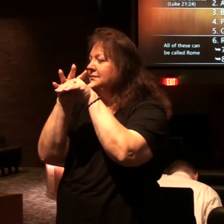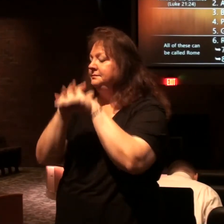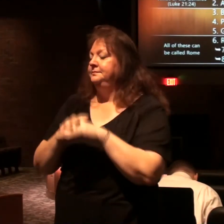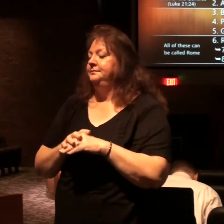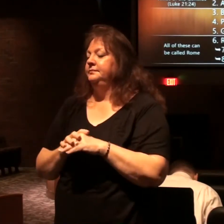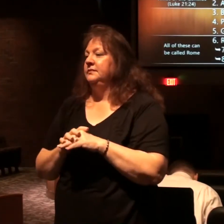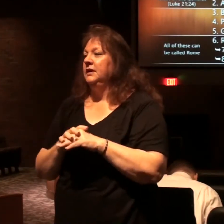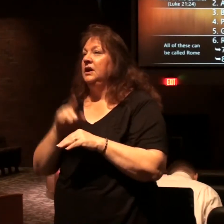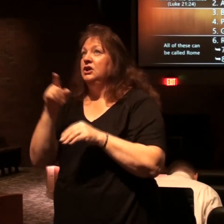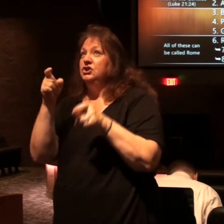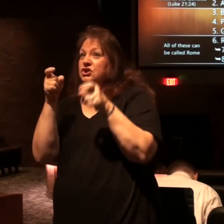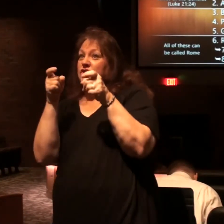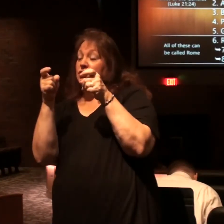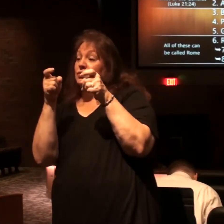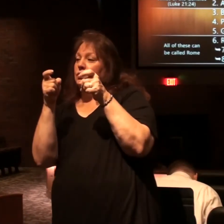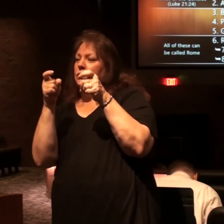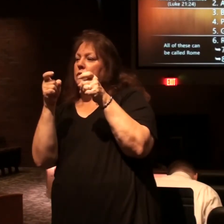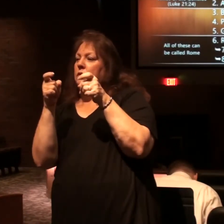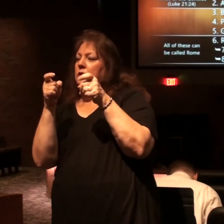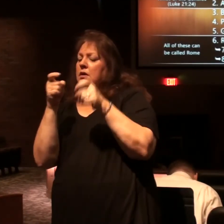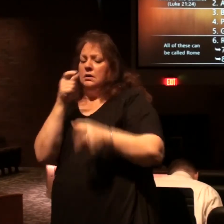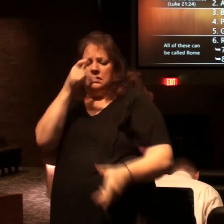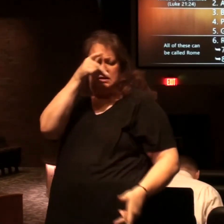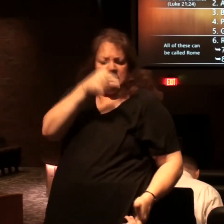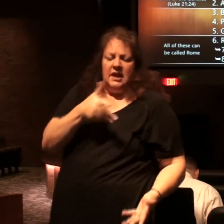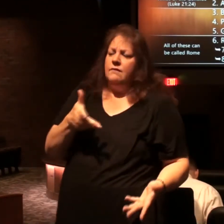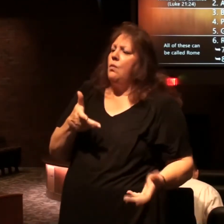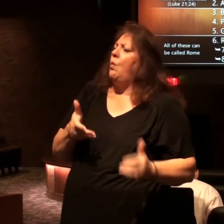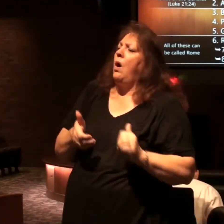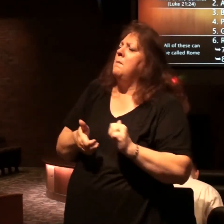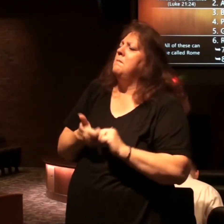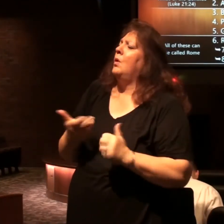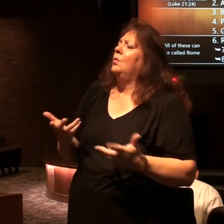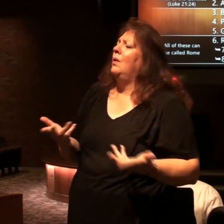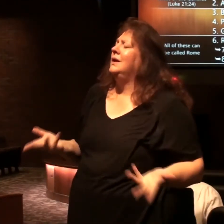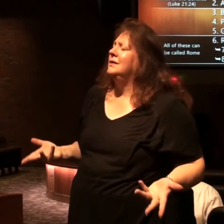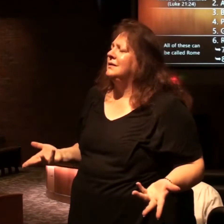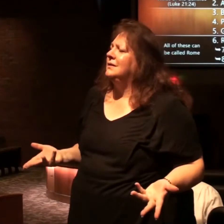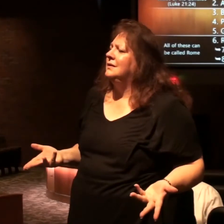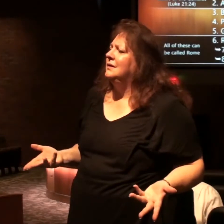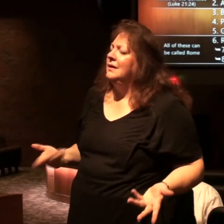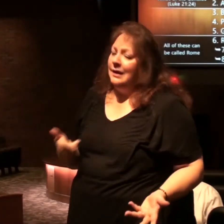a controlling influence because what does the devil want most worship